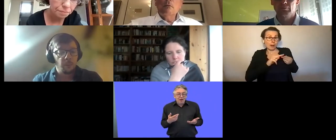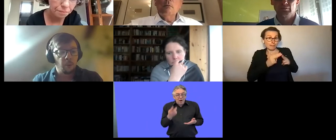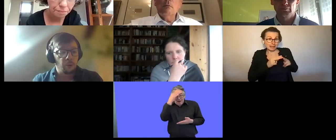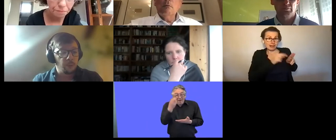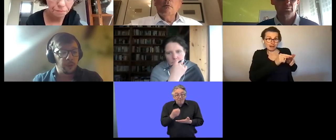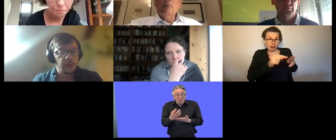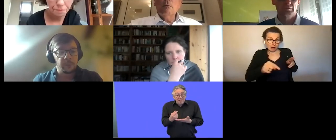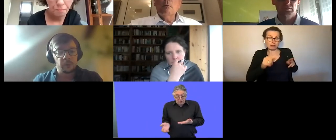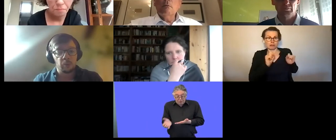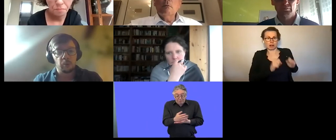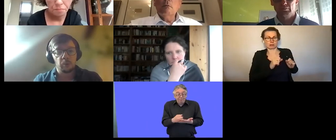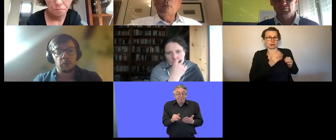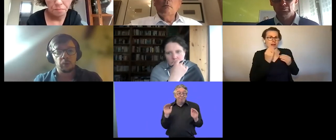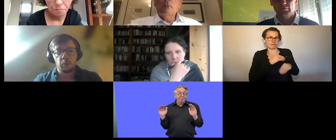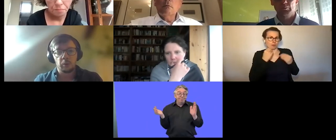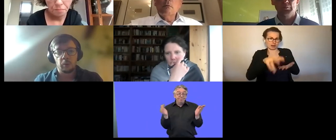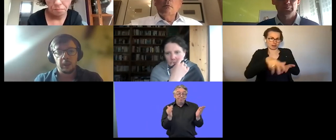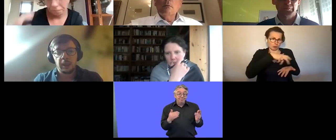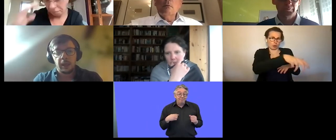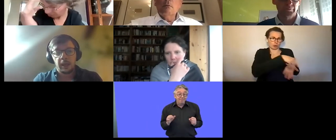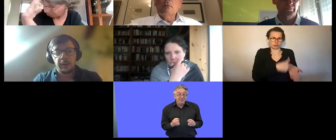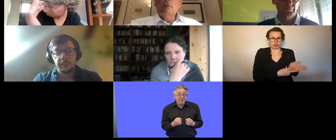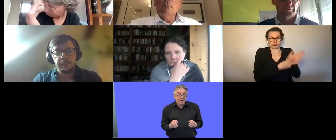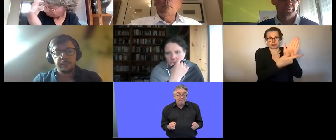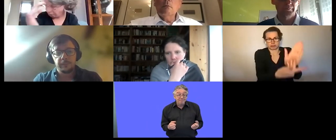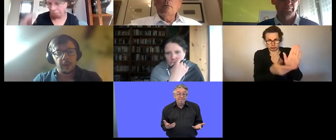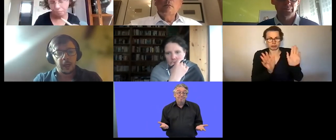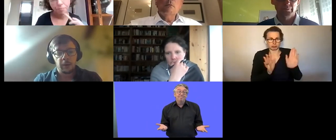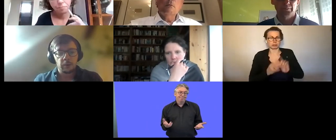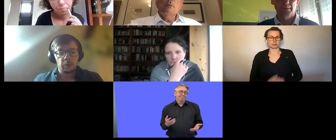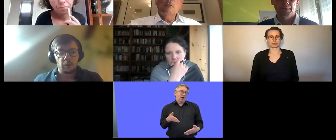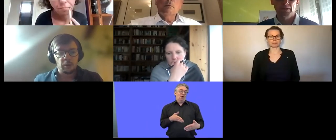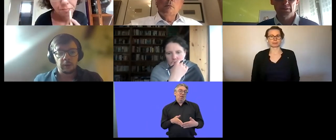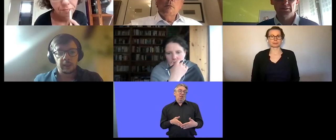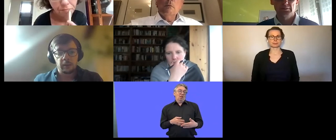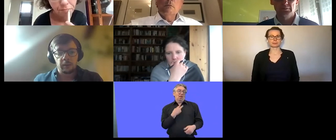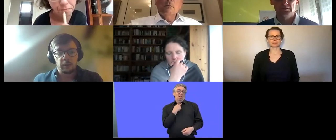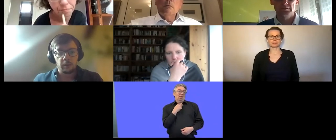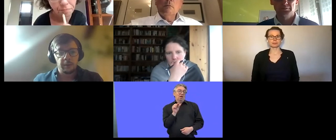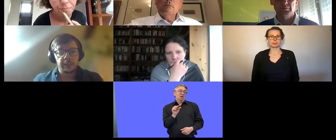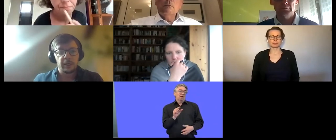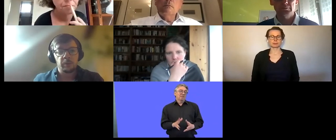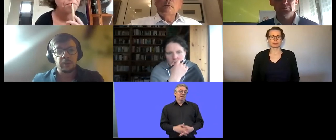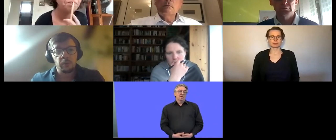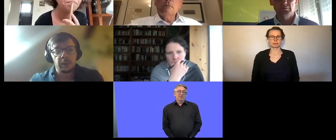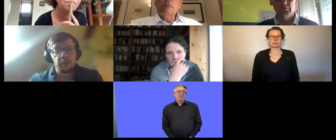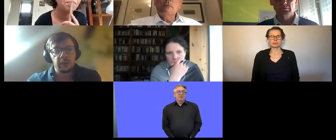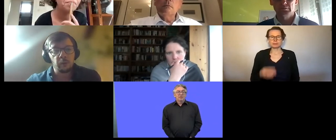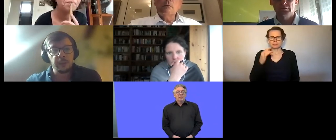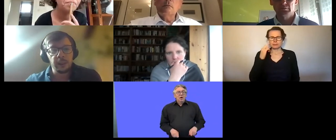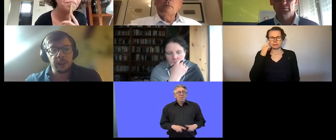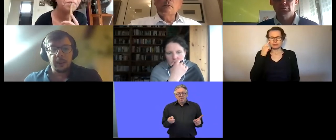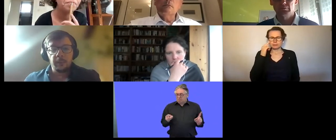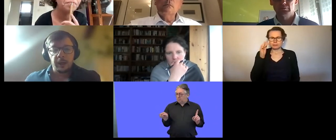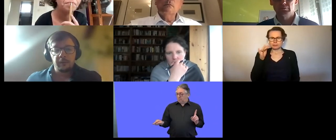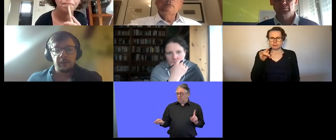more more than happy to to do so um i also saw i think on on on on the chat a question that was addressed